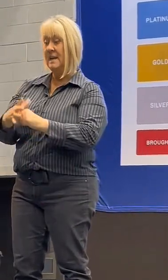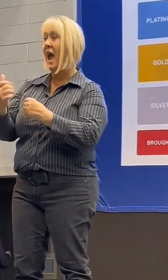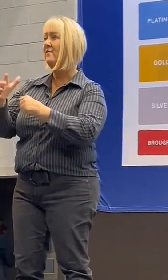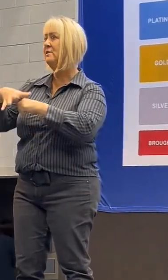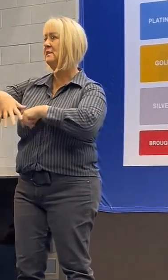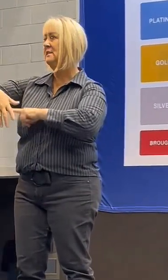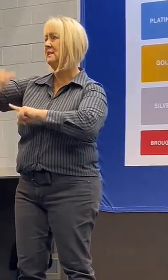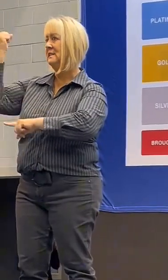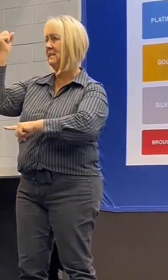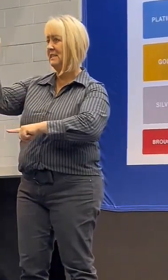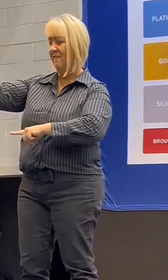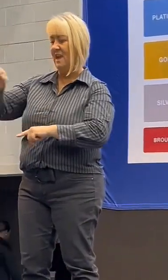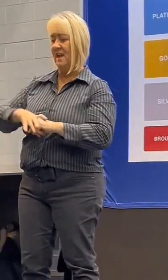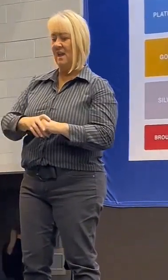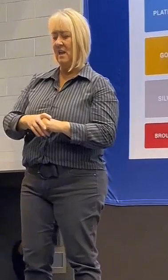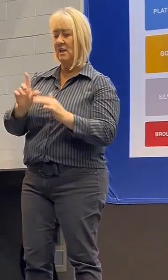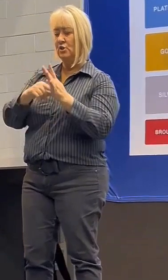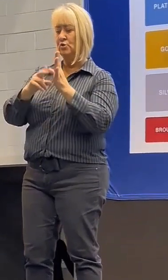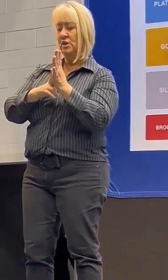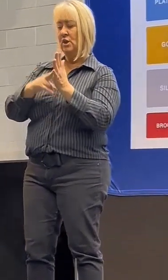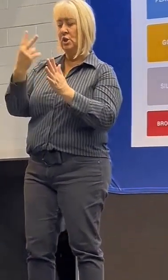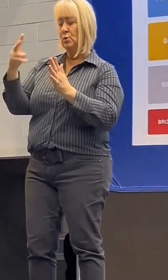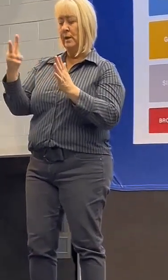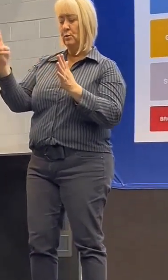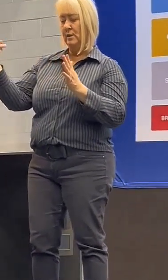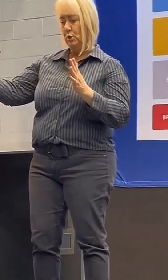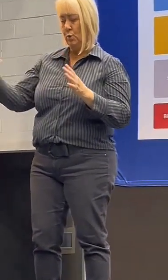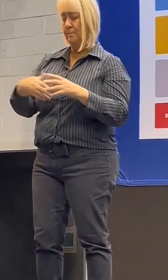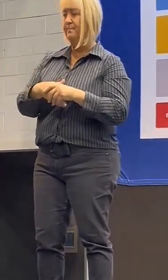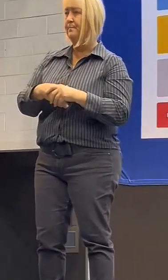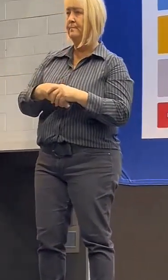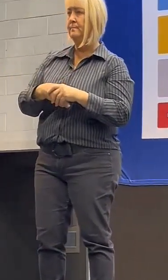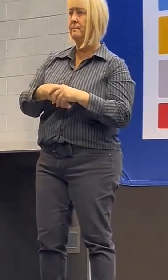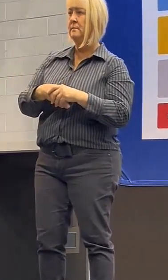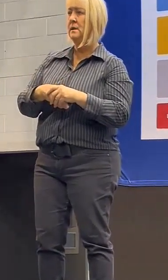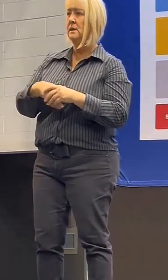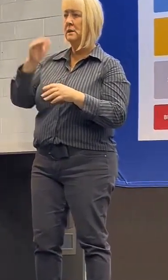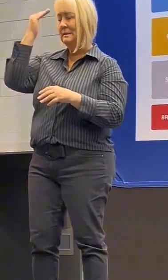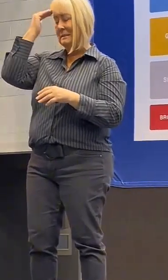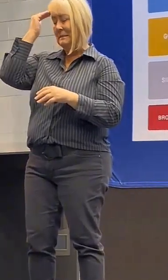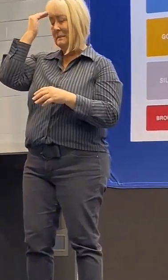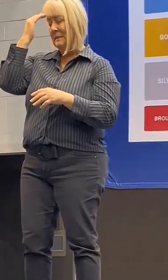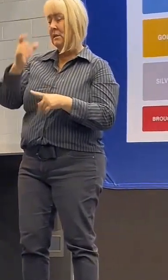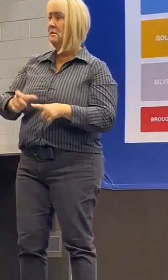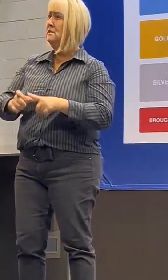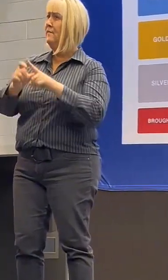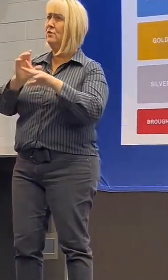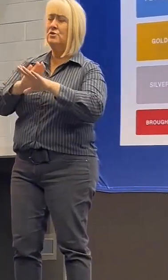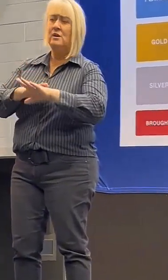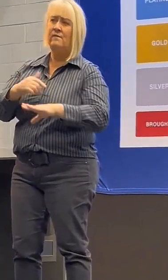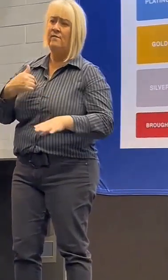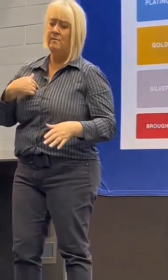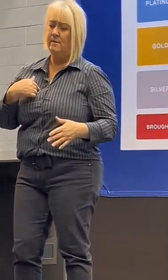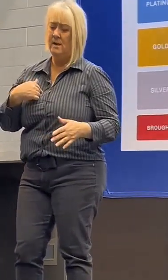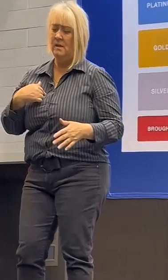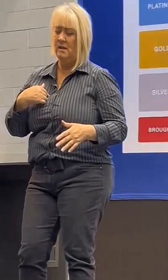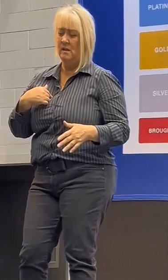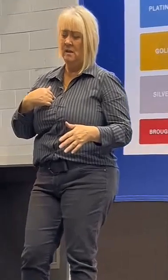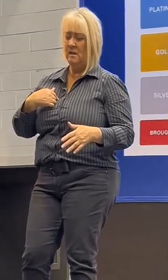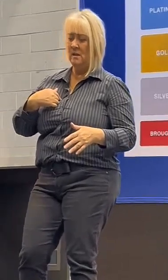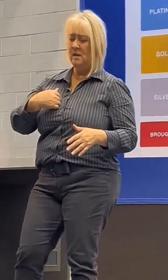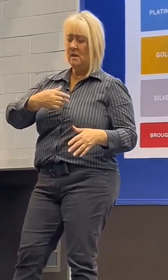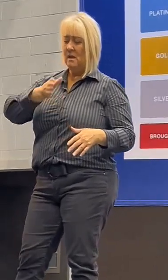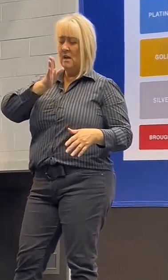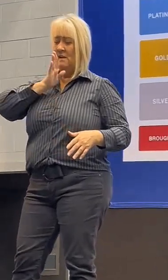Switzerland, January 2022. This was an incredibly tough time for me. Unfortunately, the benefits weren't as